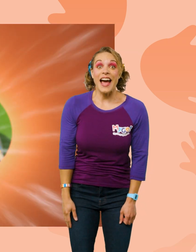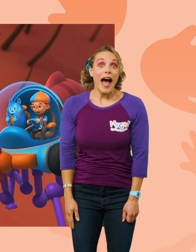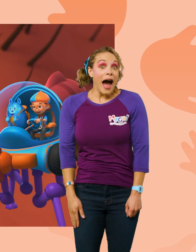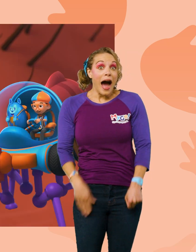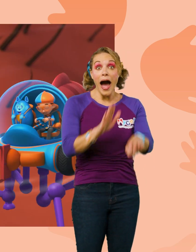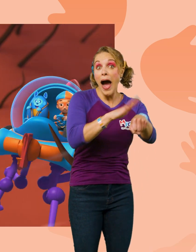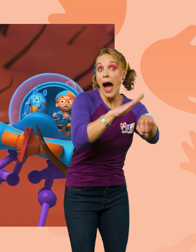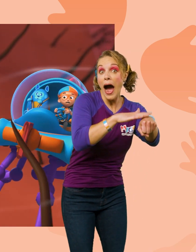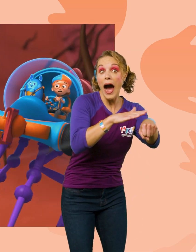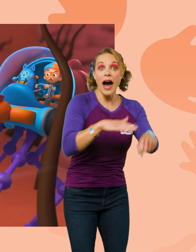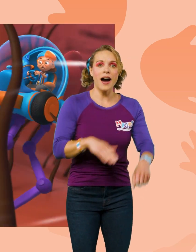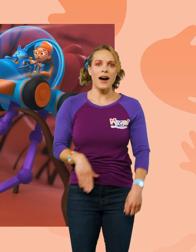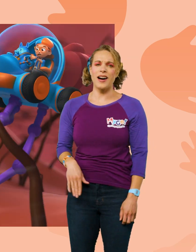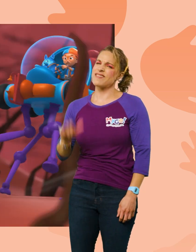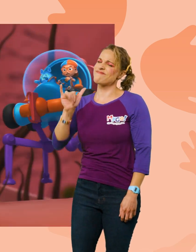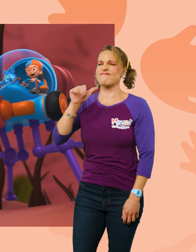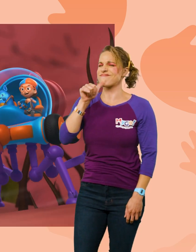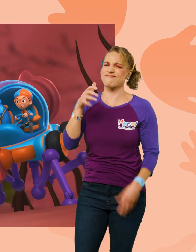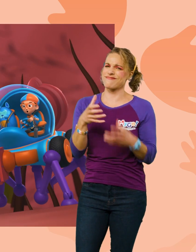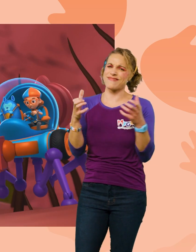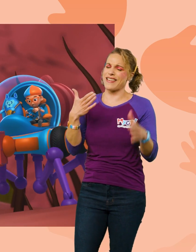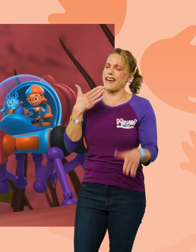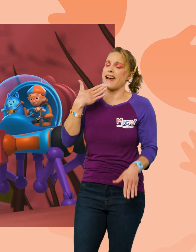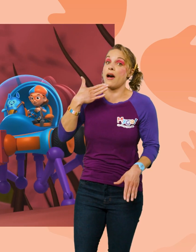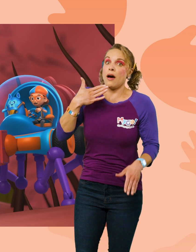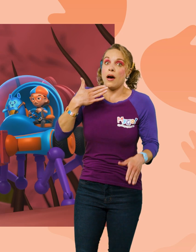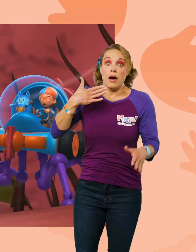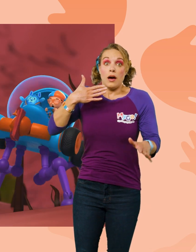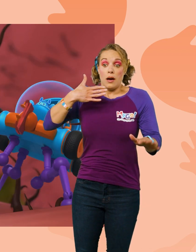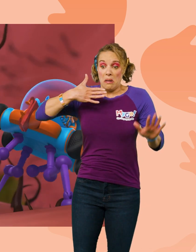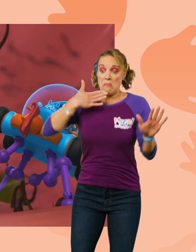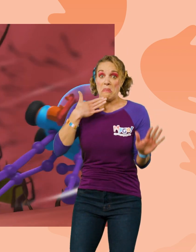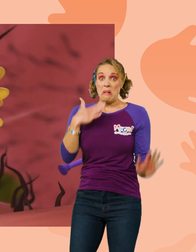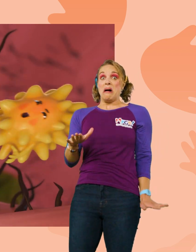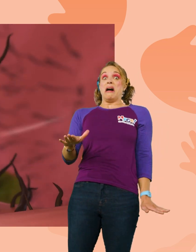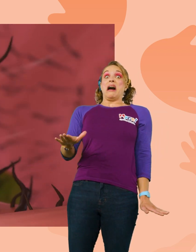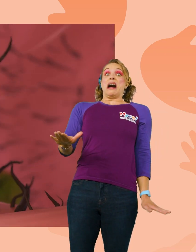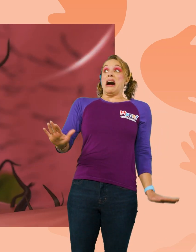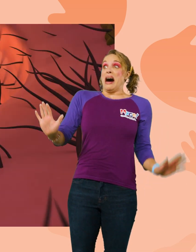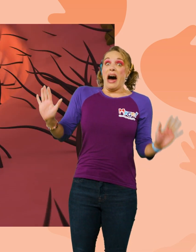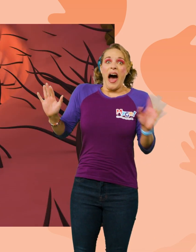Watch out! Stop! That wasn't that bad! Whee!